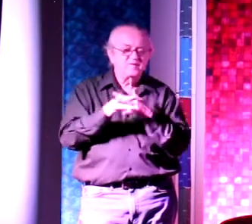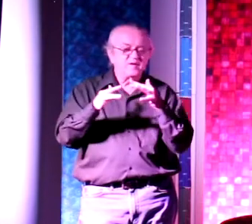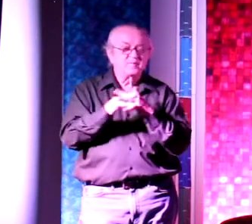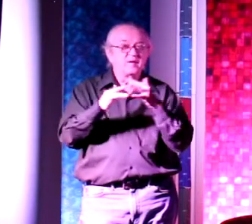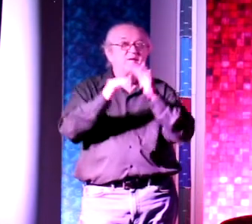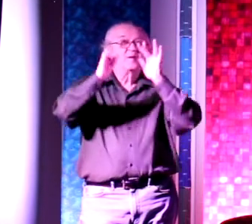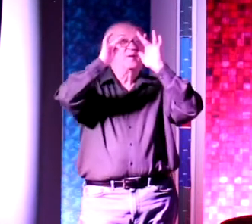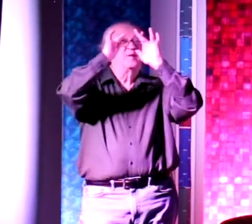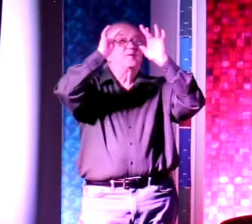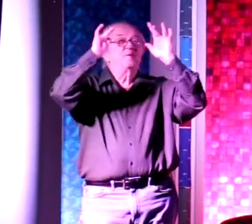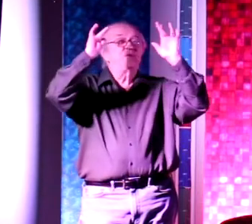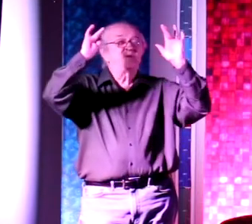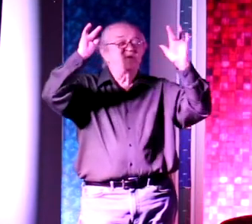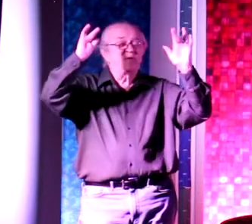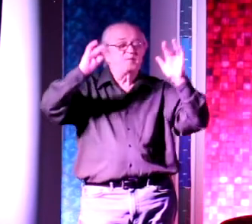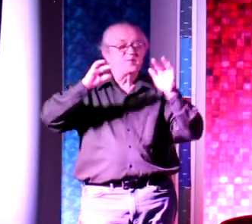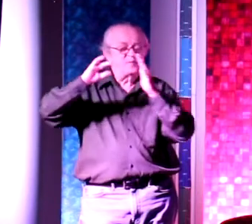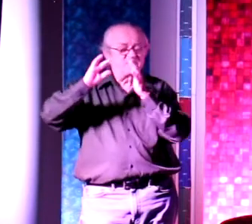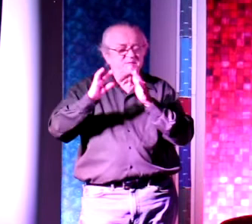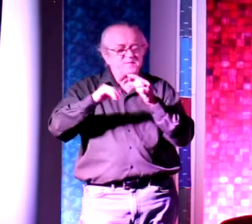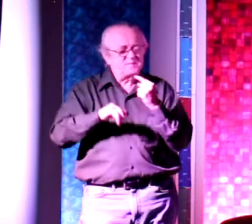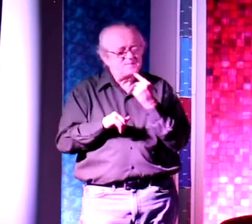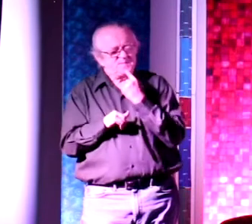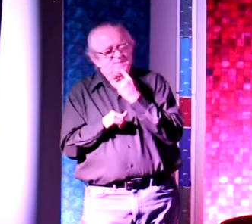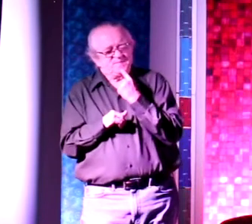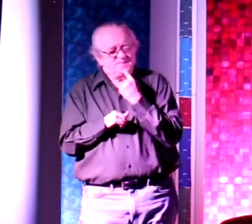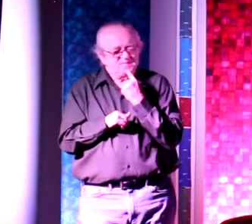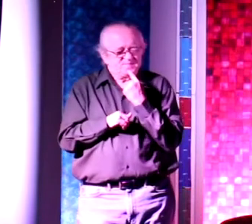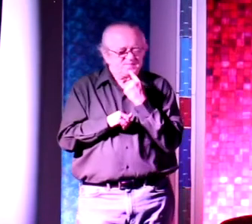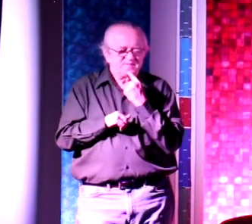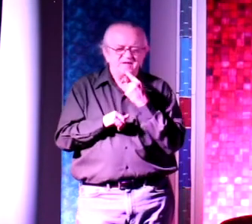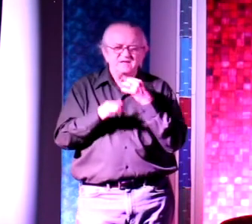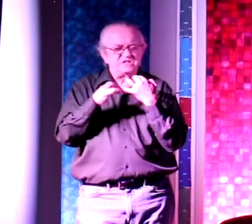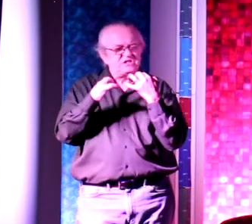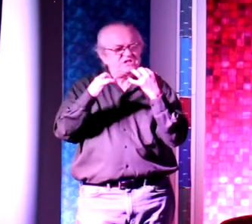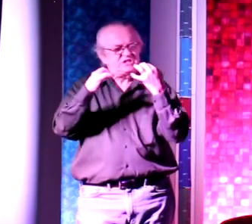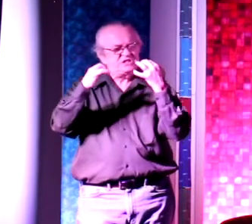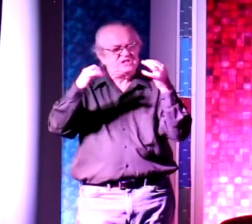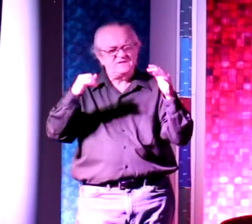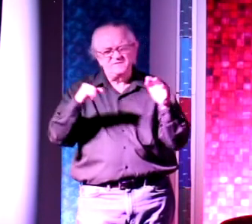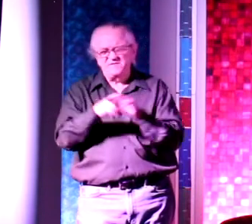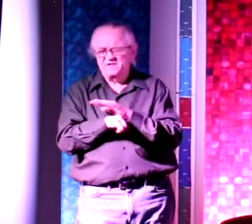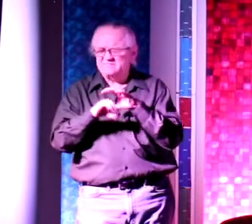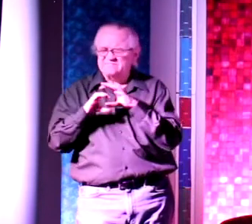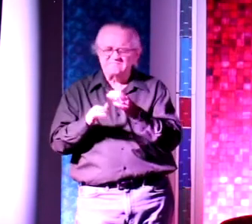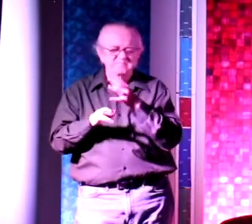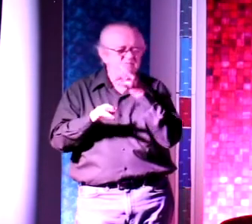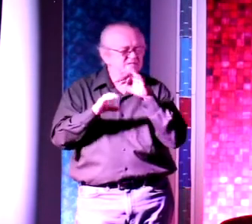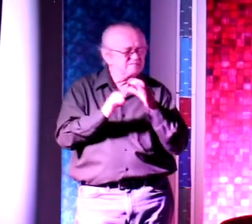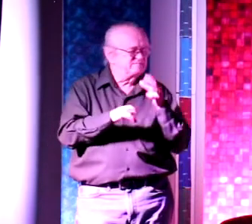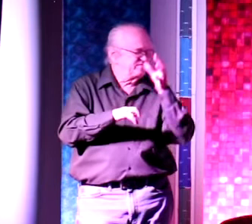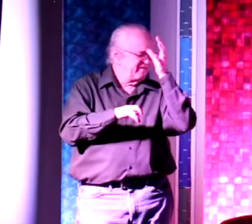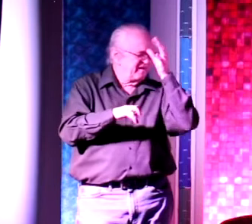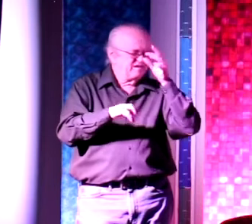was a chill in the air. The stands were full of fans, mothers and fathers and brothers